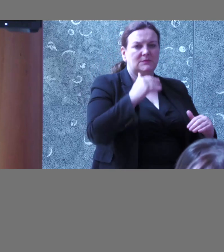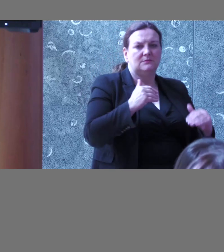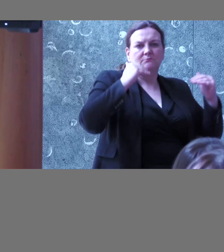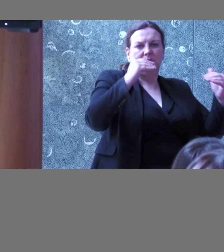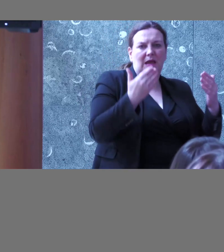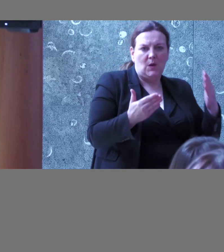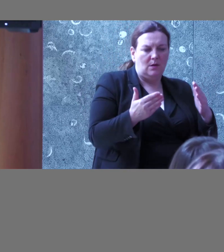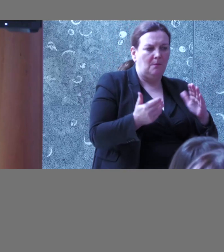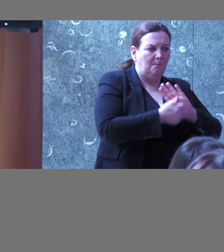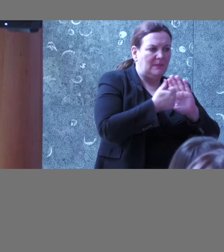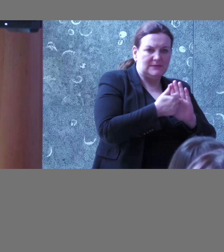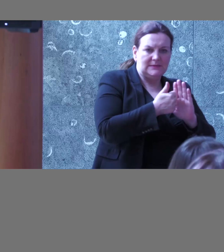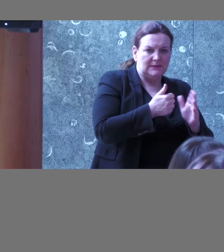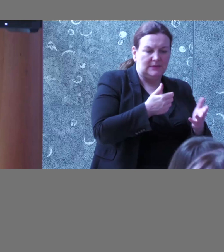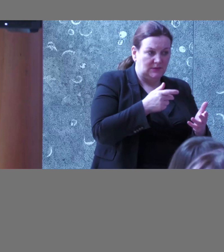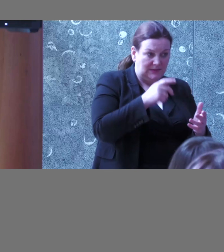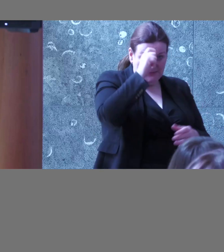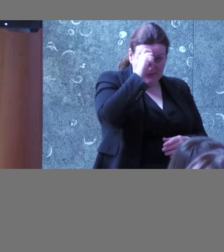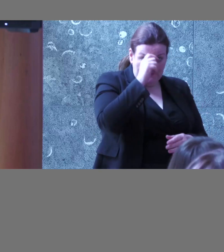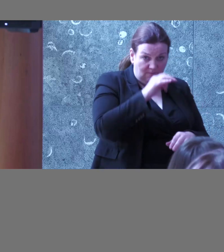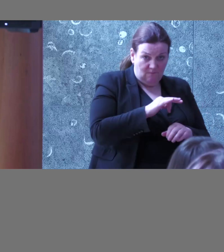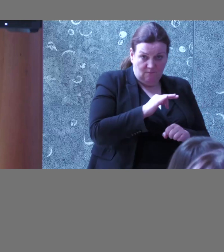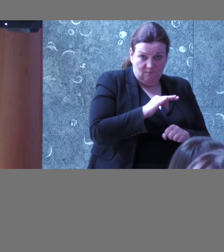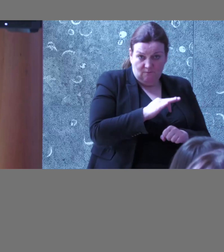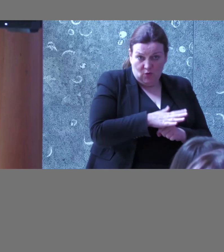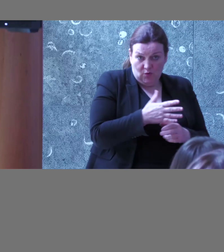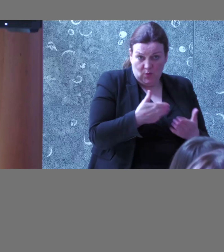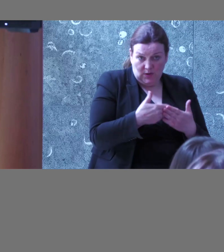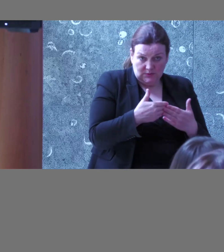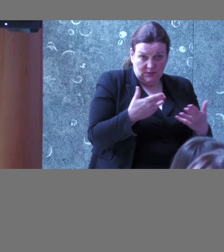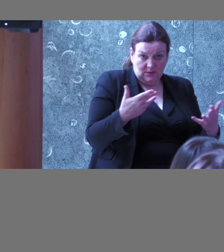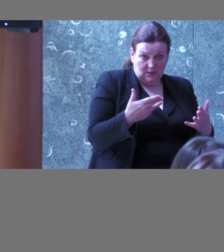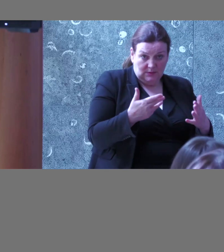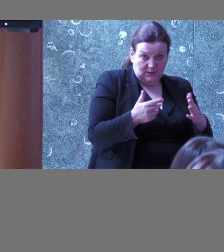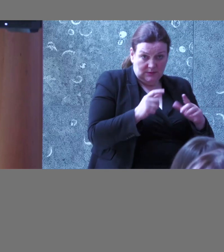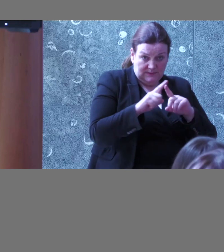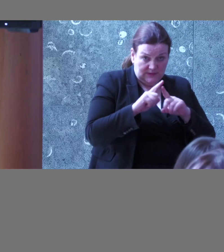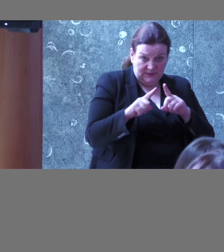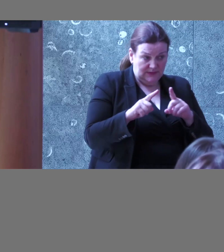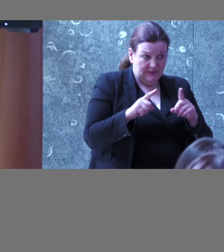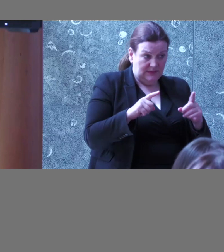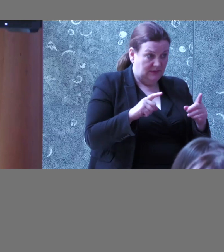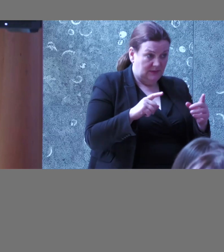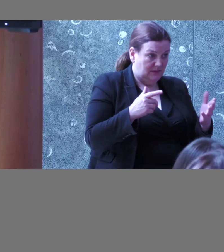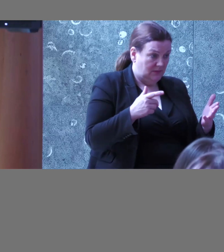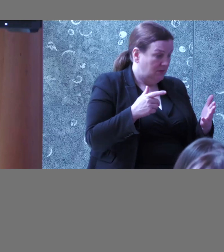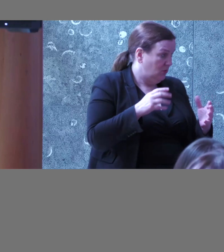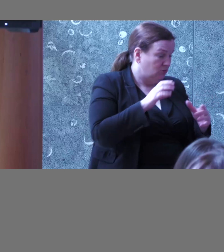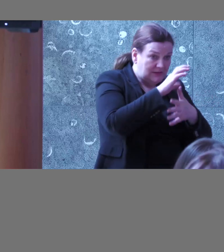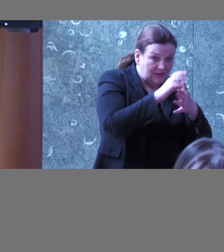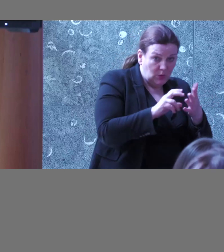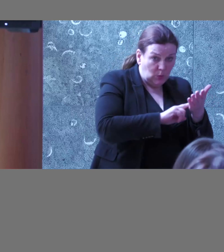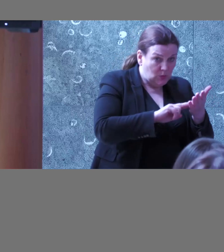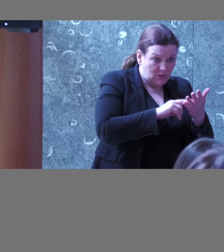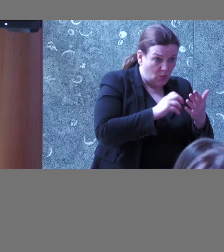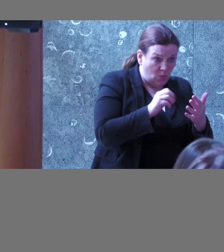building your tools or when you're testing do you test against all the WCAG criteria or kind of what's the process that you use to